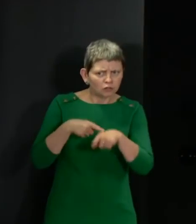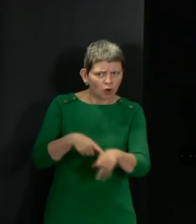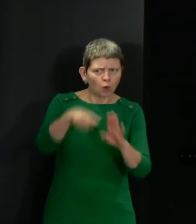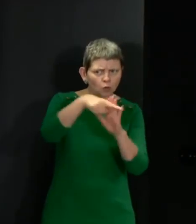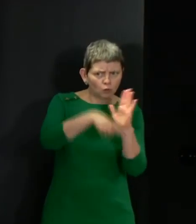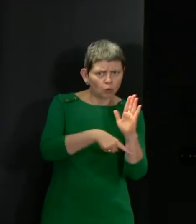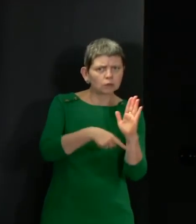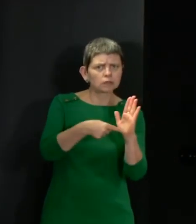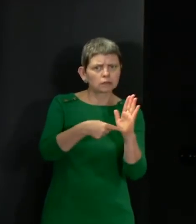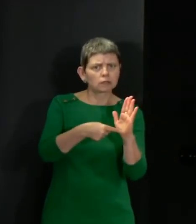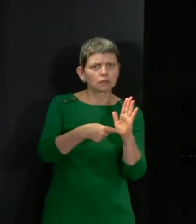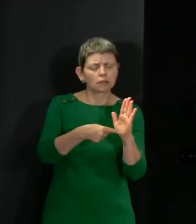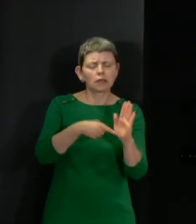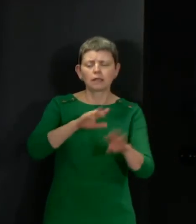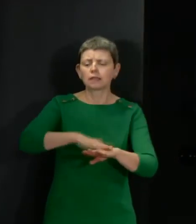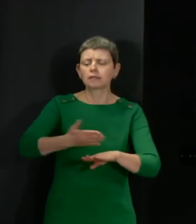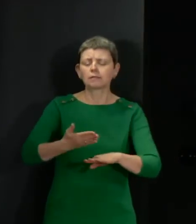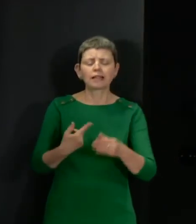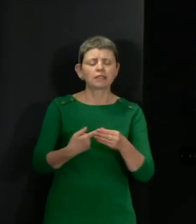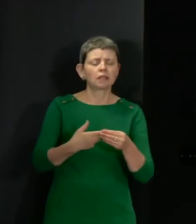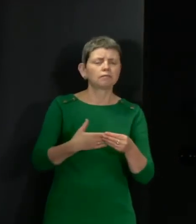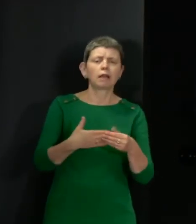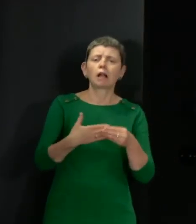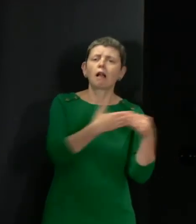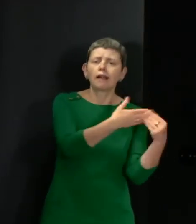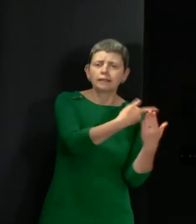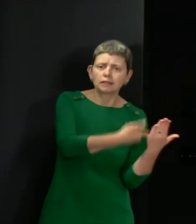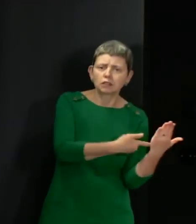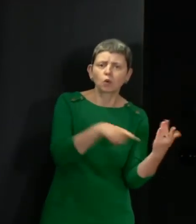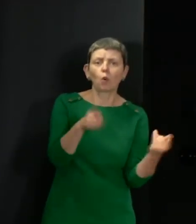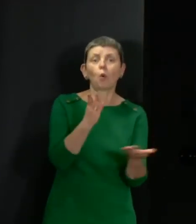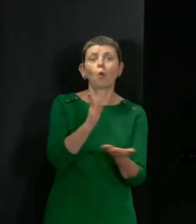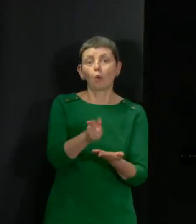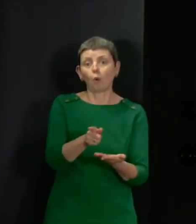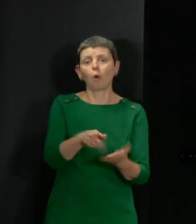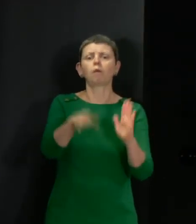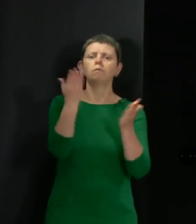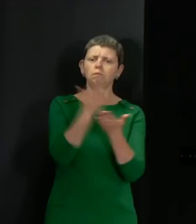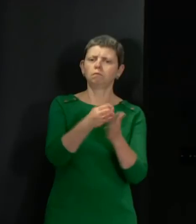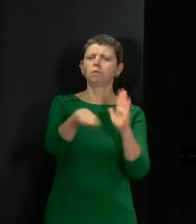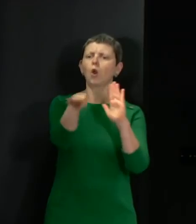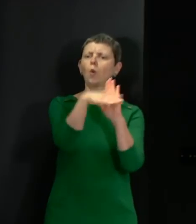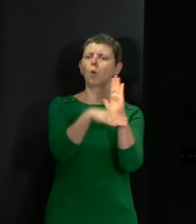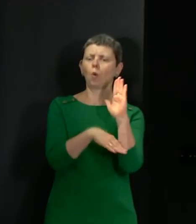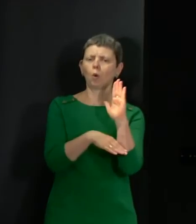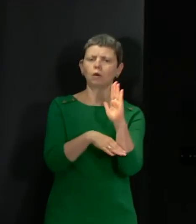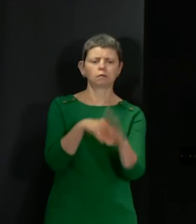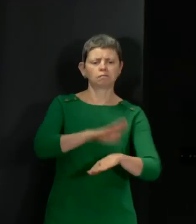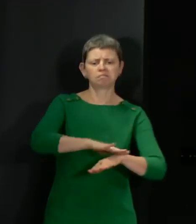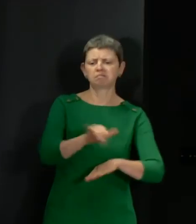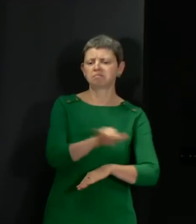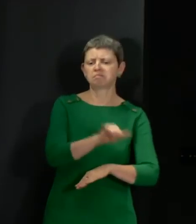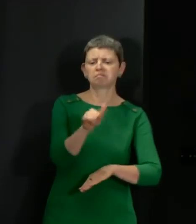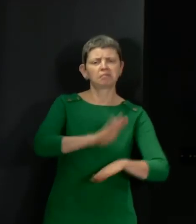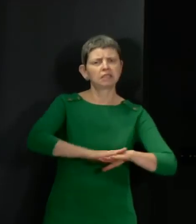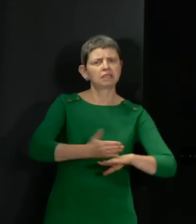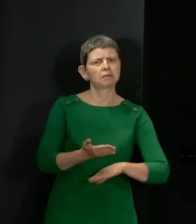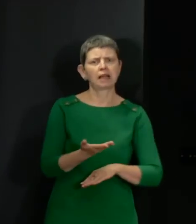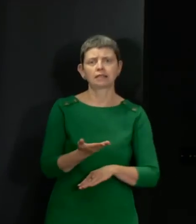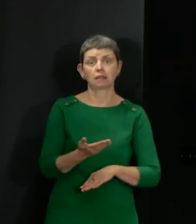whether they are regulations or whether they are guidance. And by and large, that has overwhelmingly